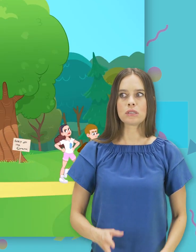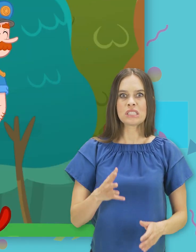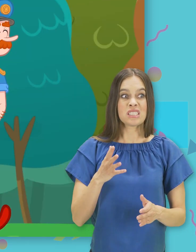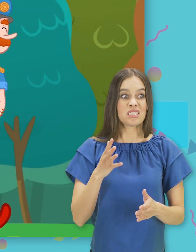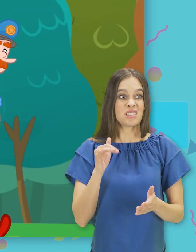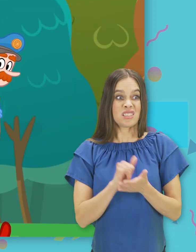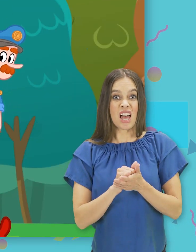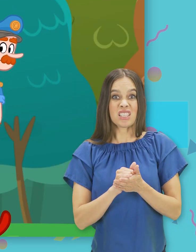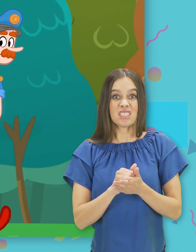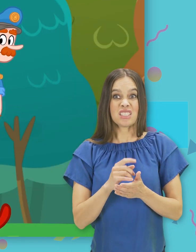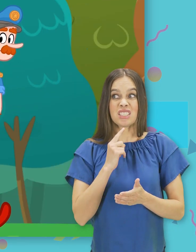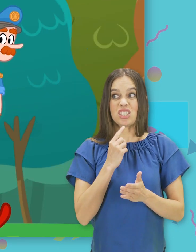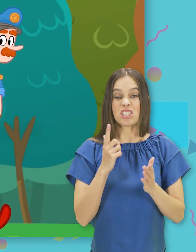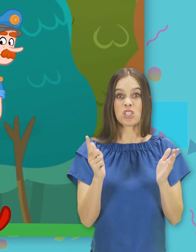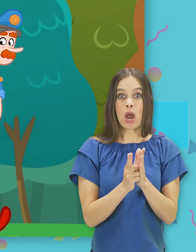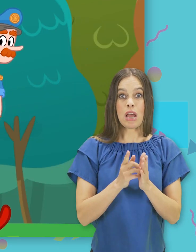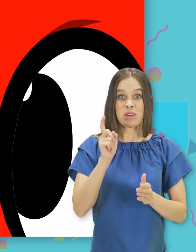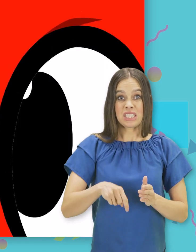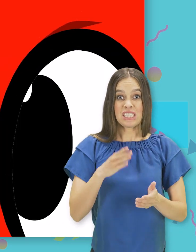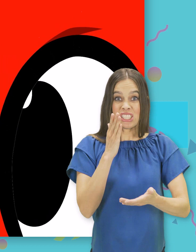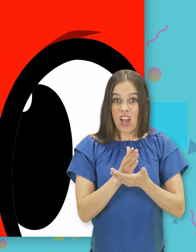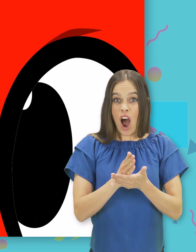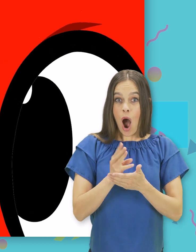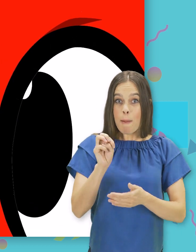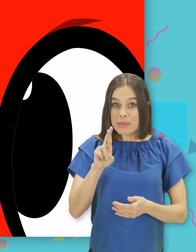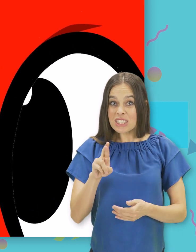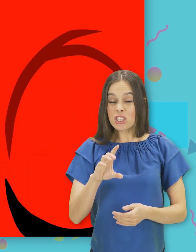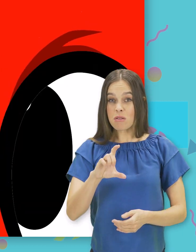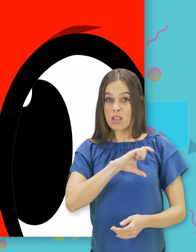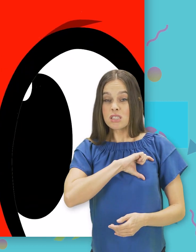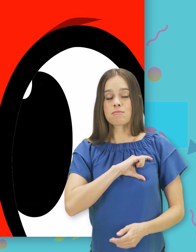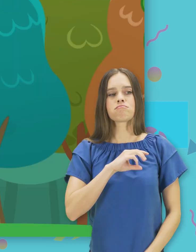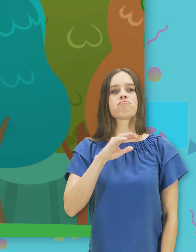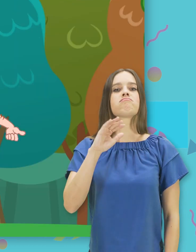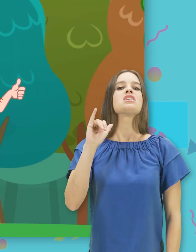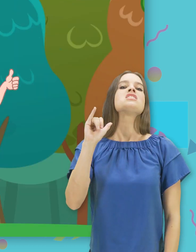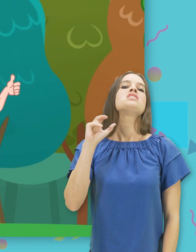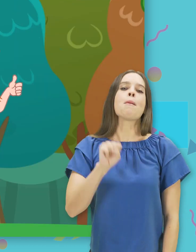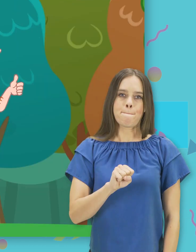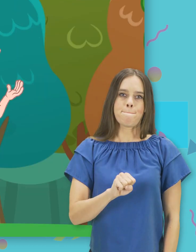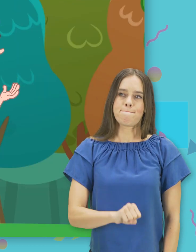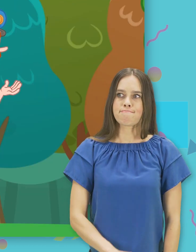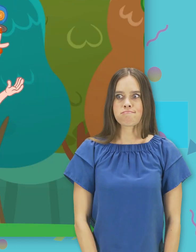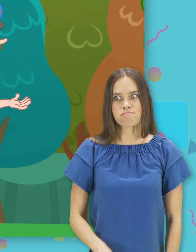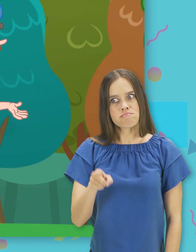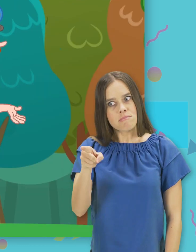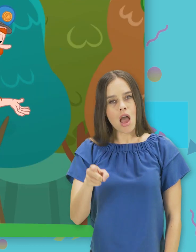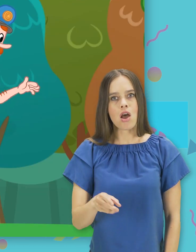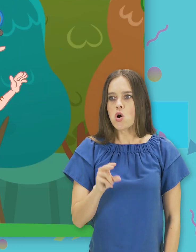Was that the big crime you needed to stop, Mr. Policeman? Yep. It was a... Oh, no.